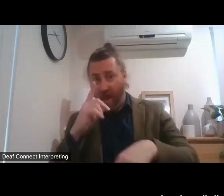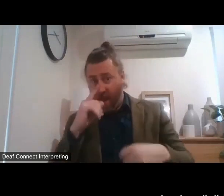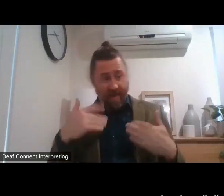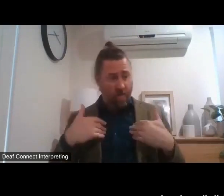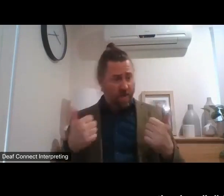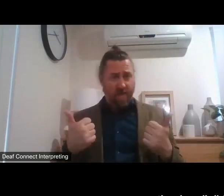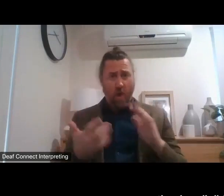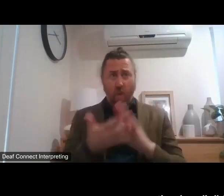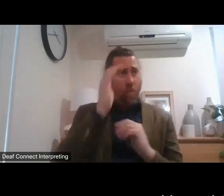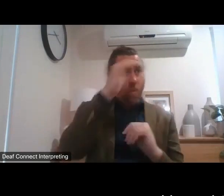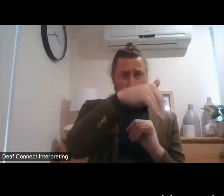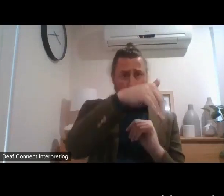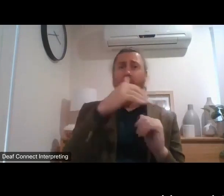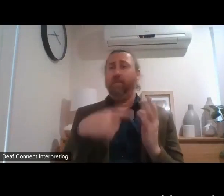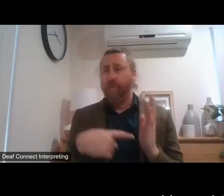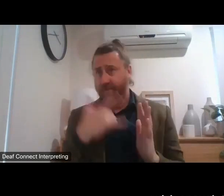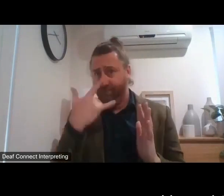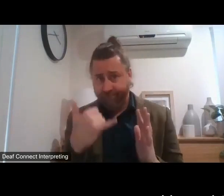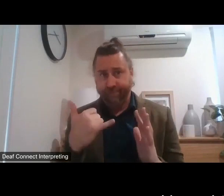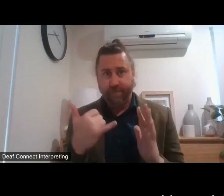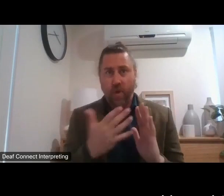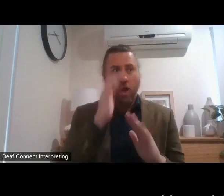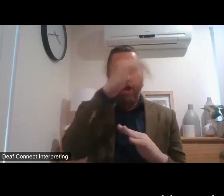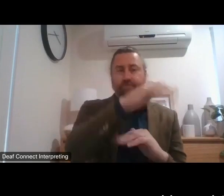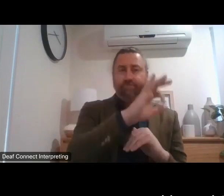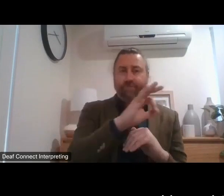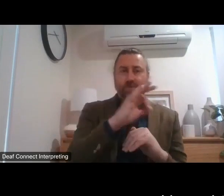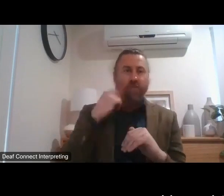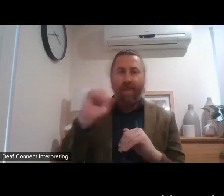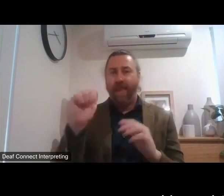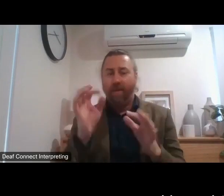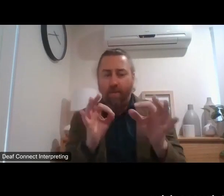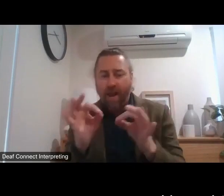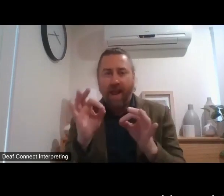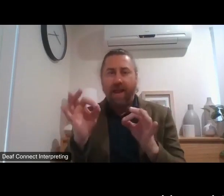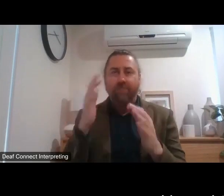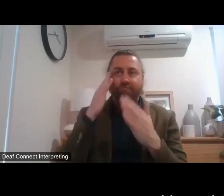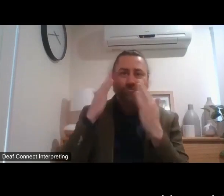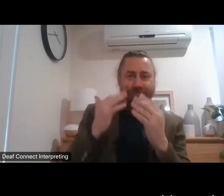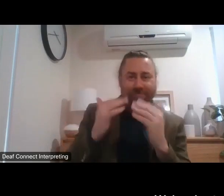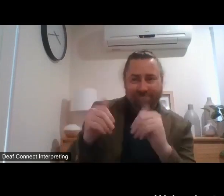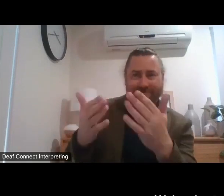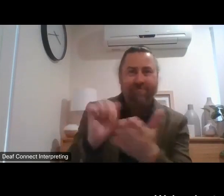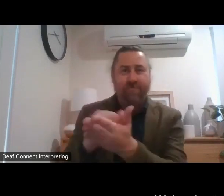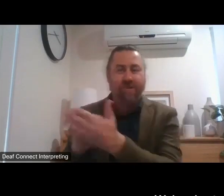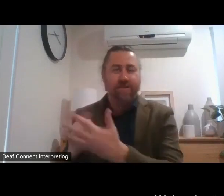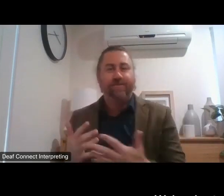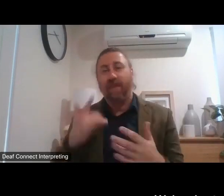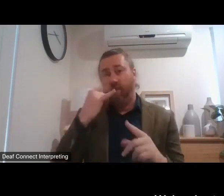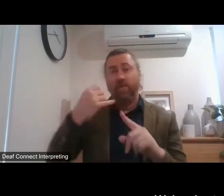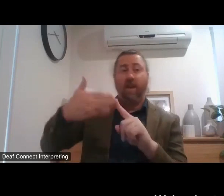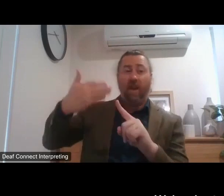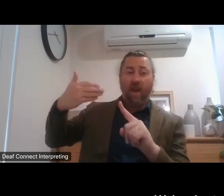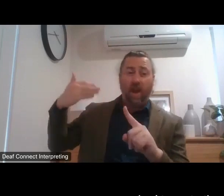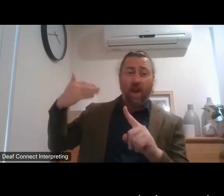the system hasn't been quick enough to try and help out their plans and hopes and dreams. We're also tackling the legacy court cases, all those